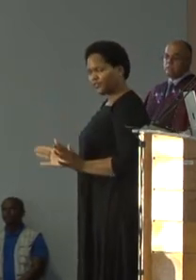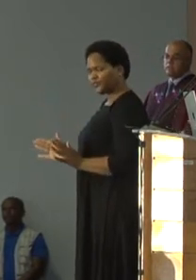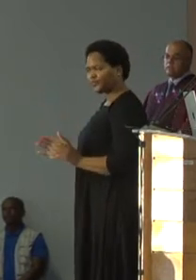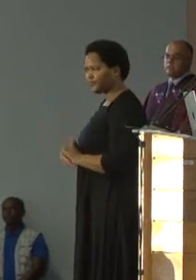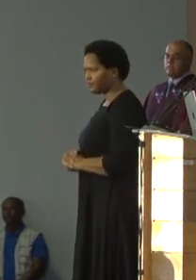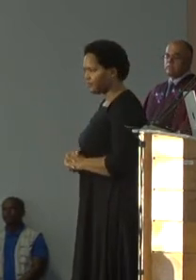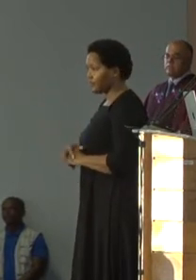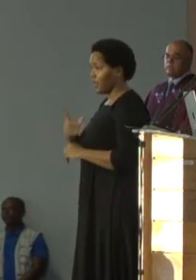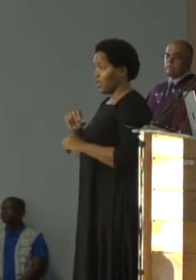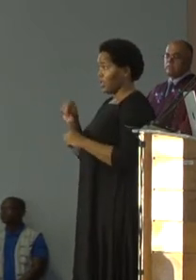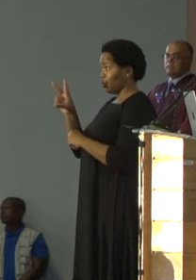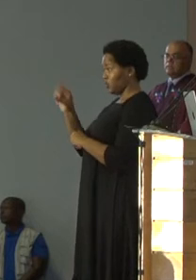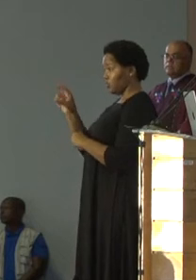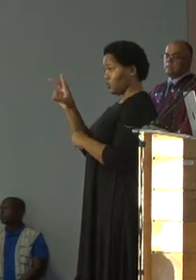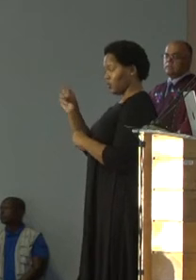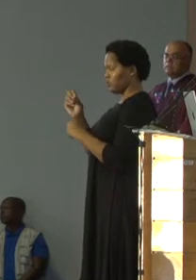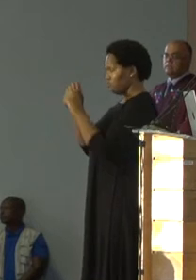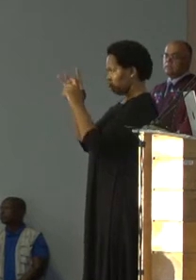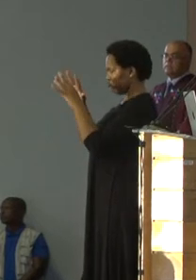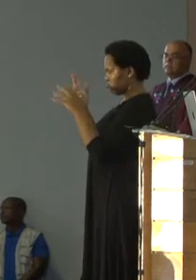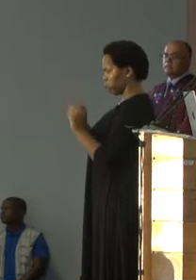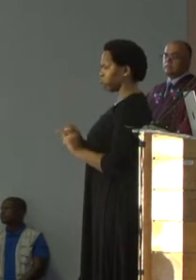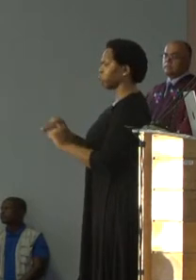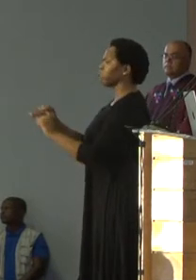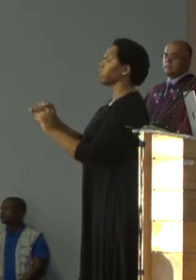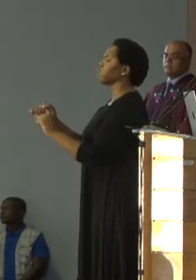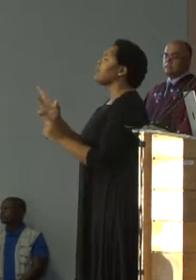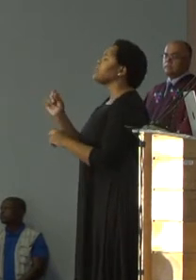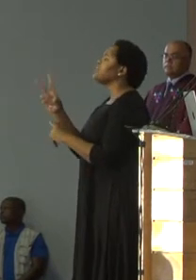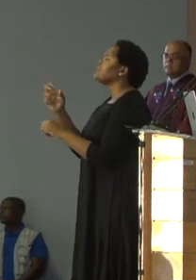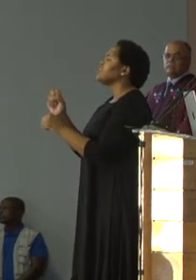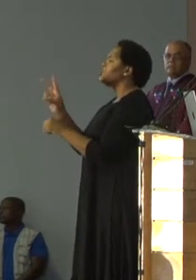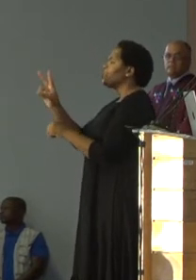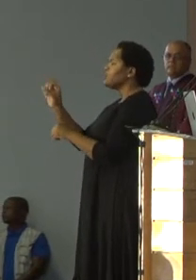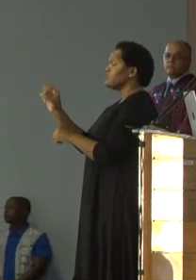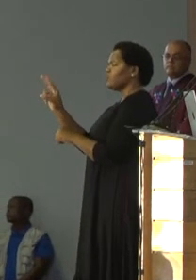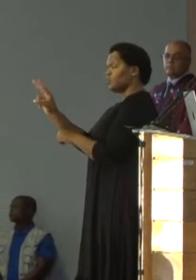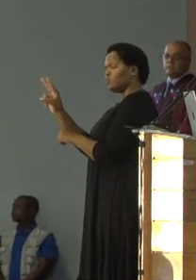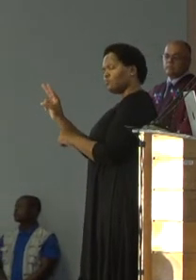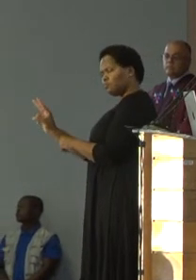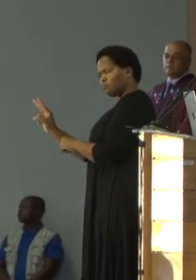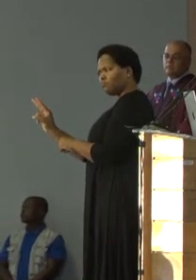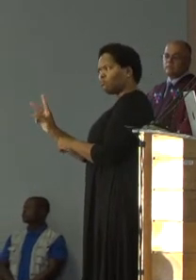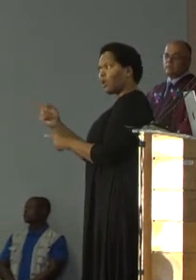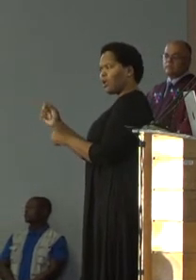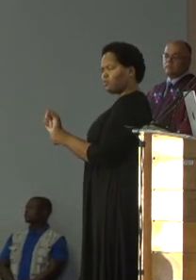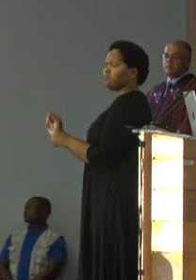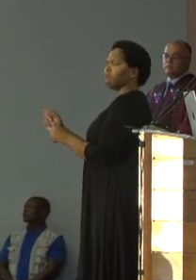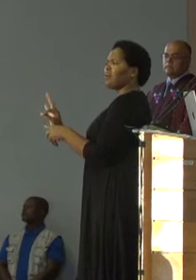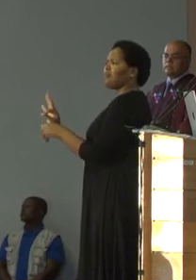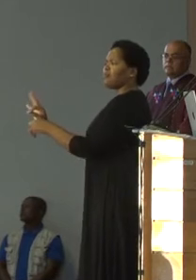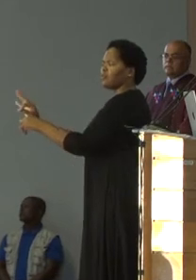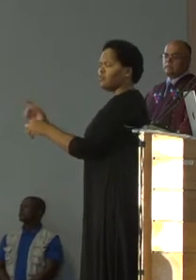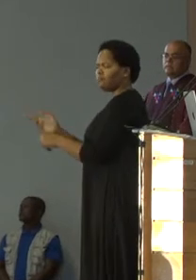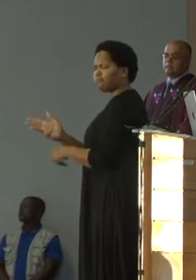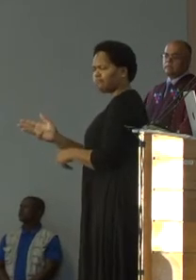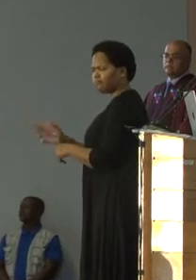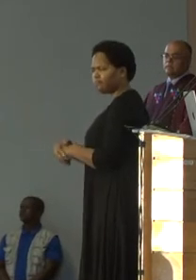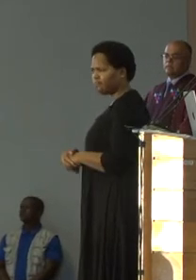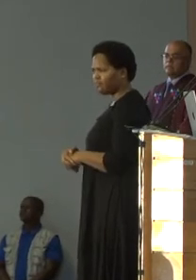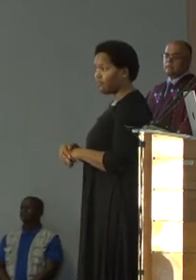Envision 2030 strategic plan, whose year 2022 page is our 2022